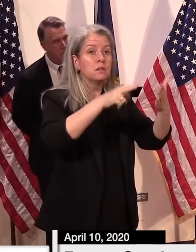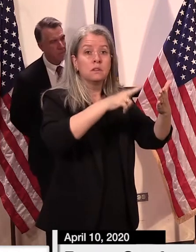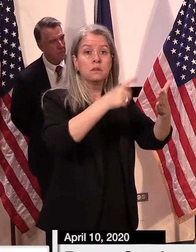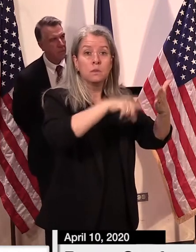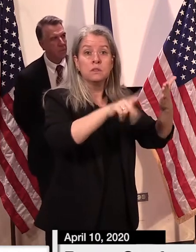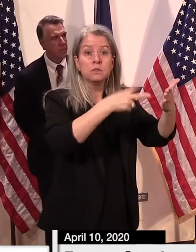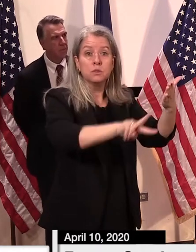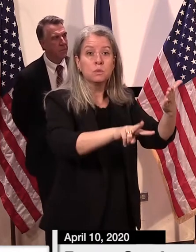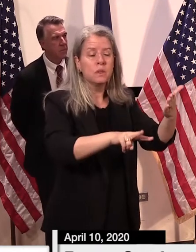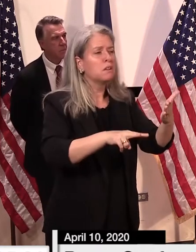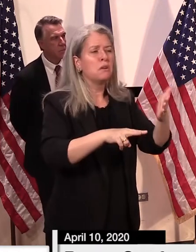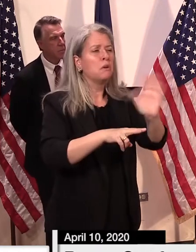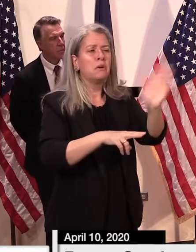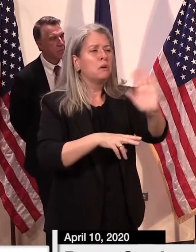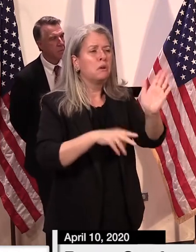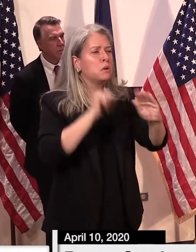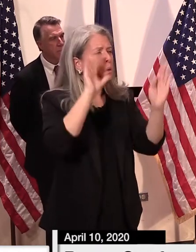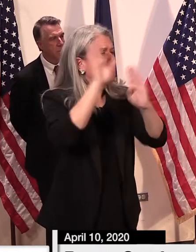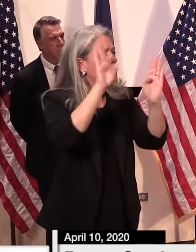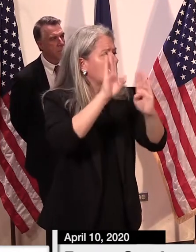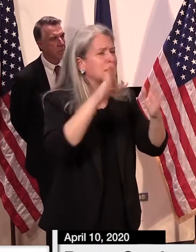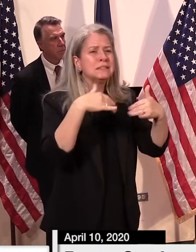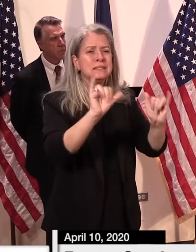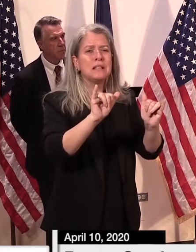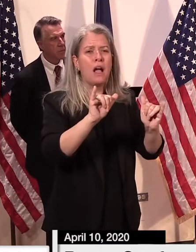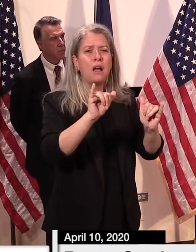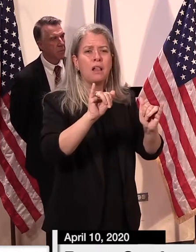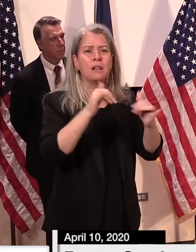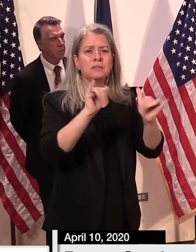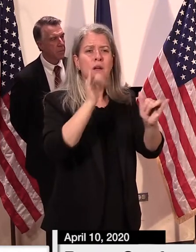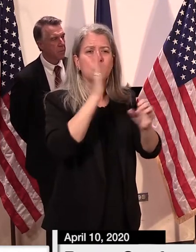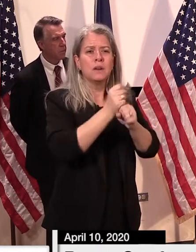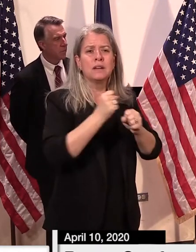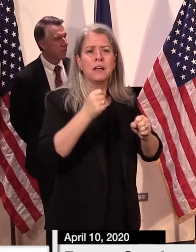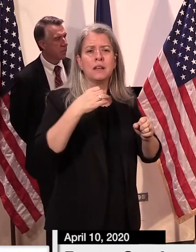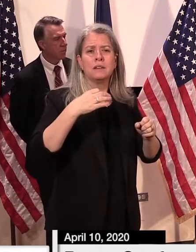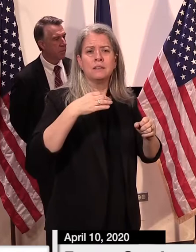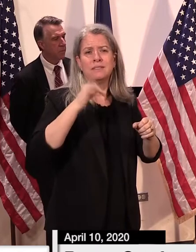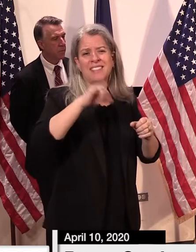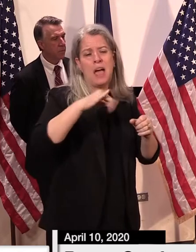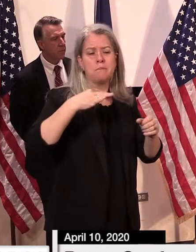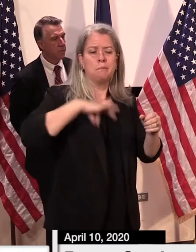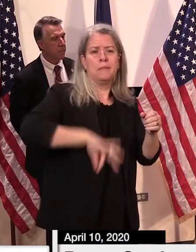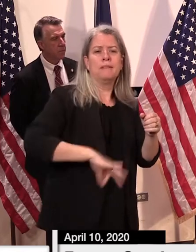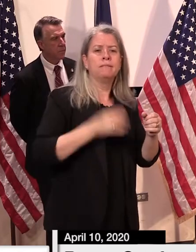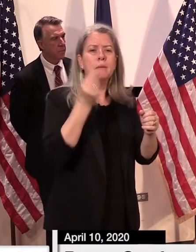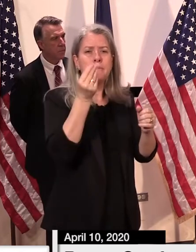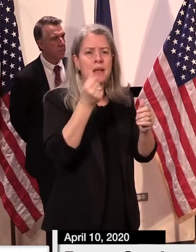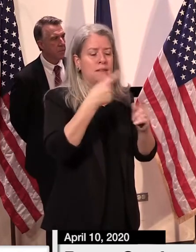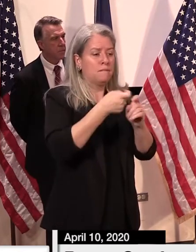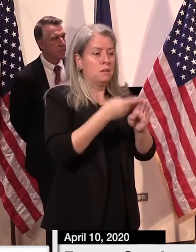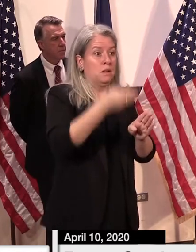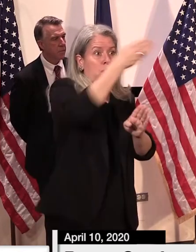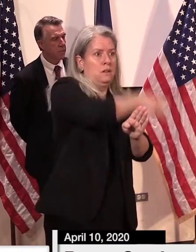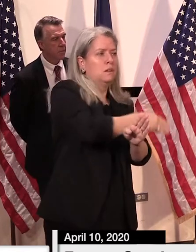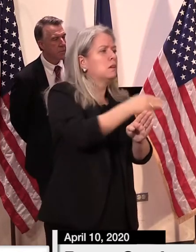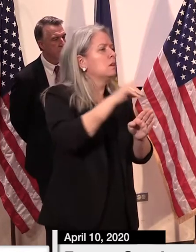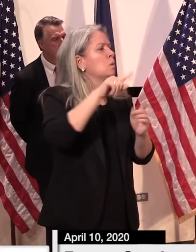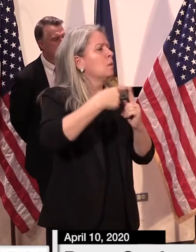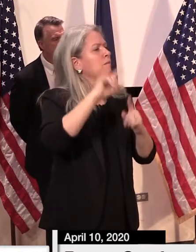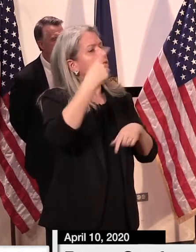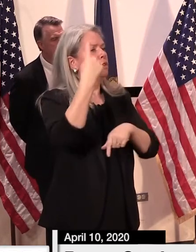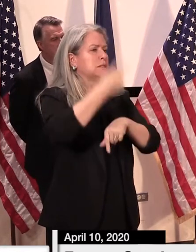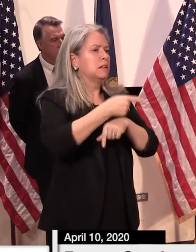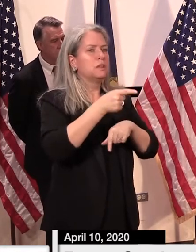longer, those people will still be, as long as they're eligible for benefits, they will receive the full benefits back to their date of separation.